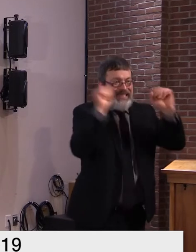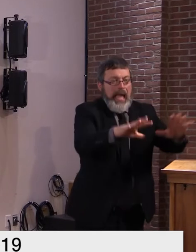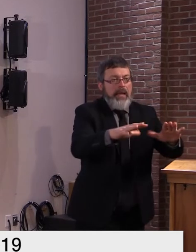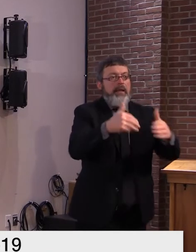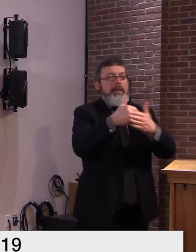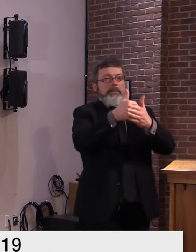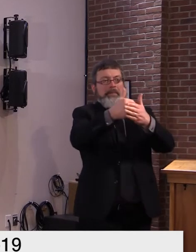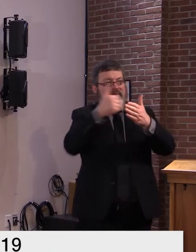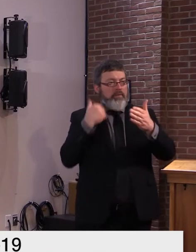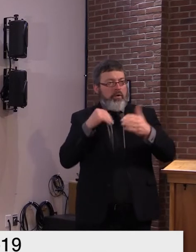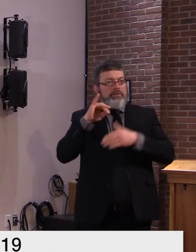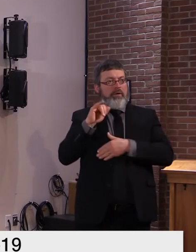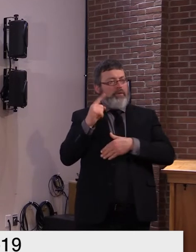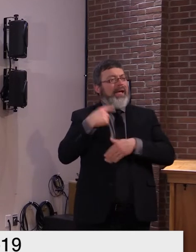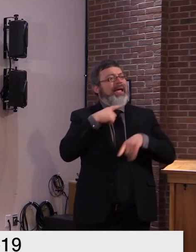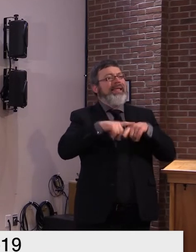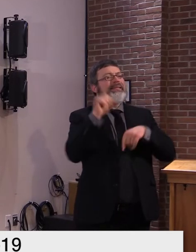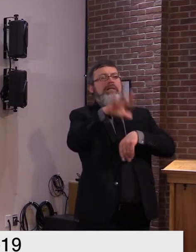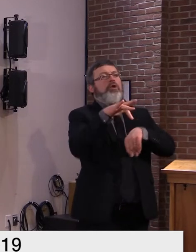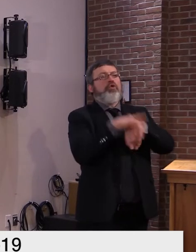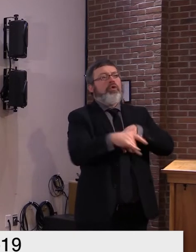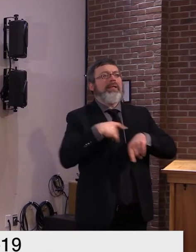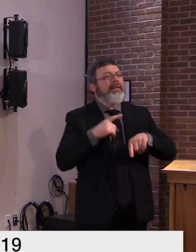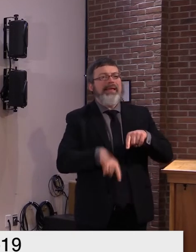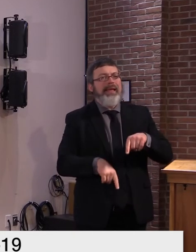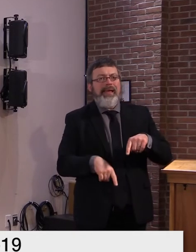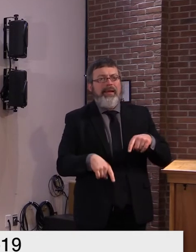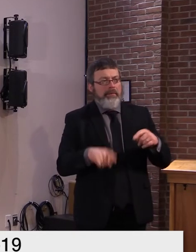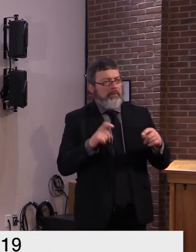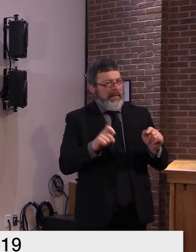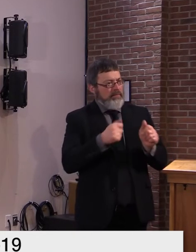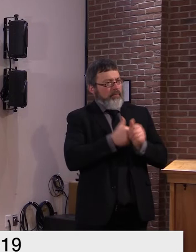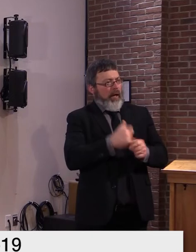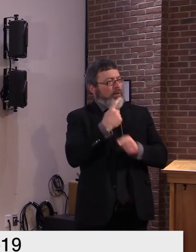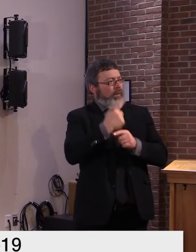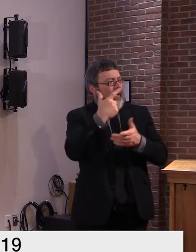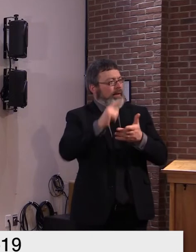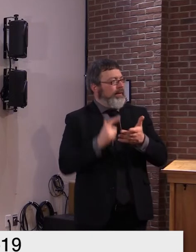after the first good point